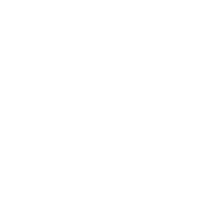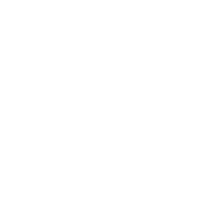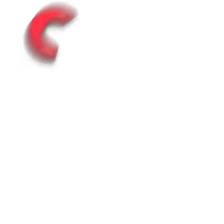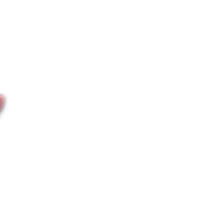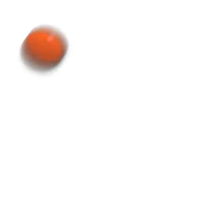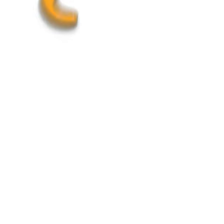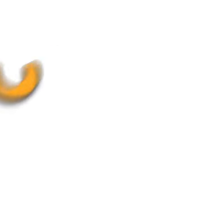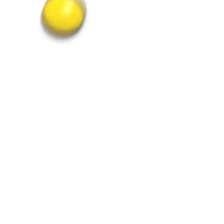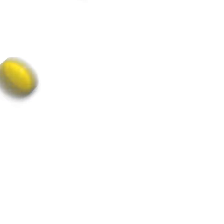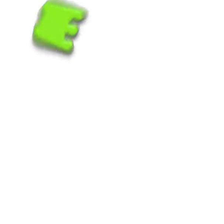R,